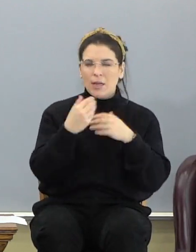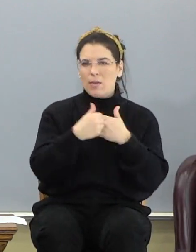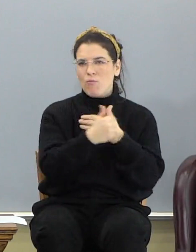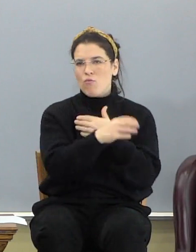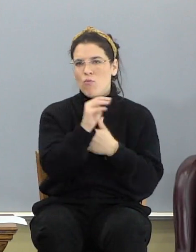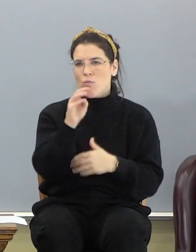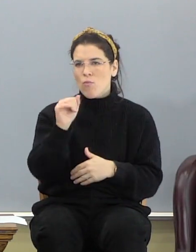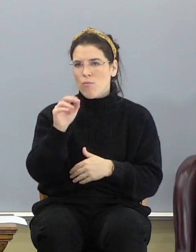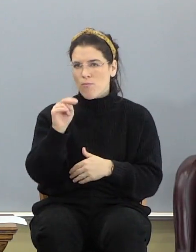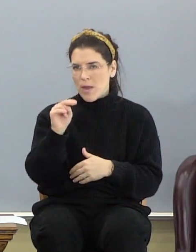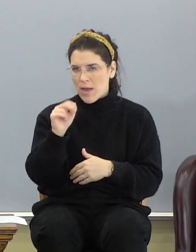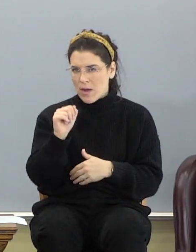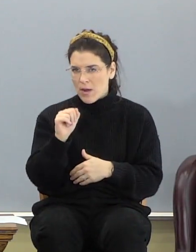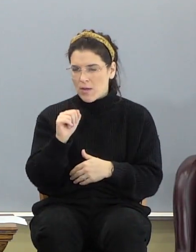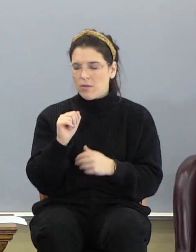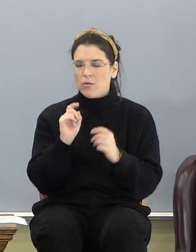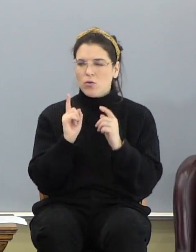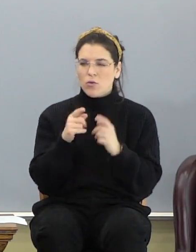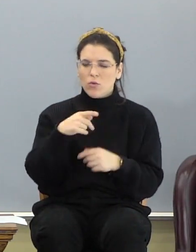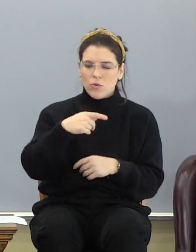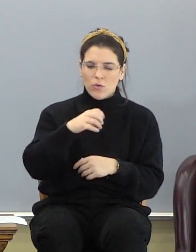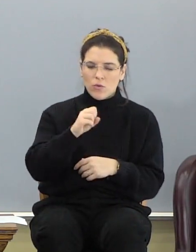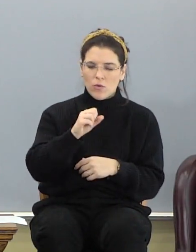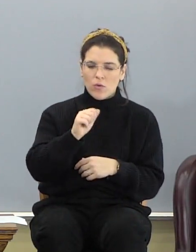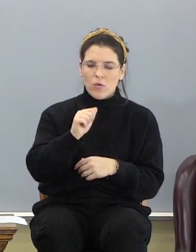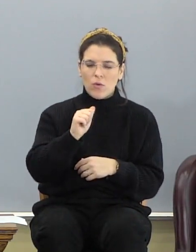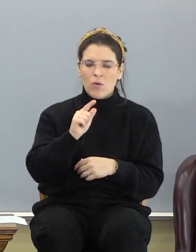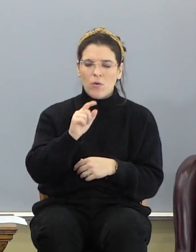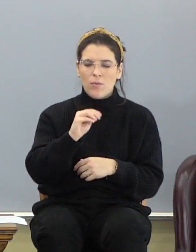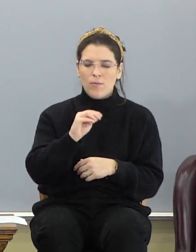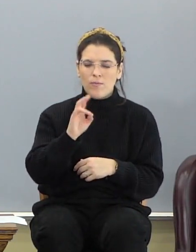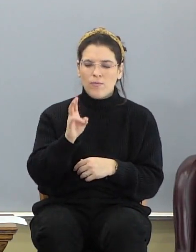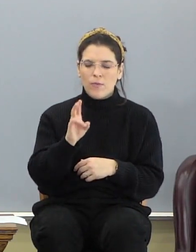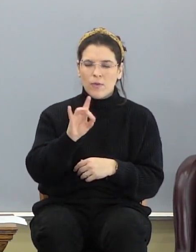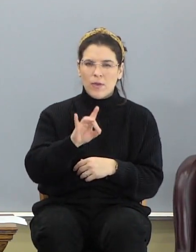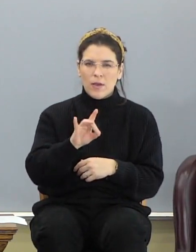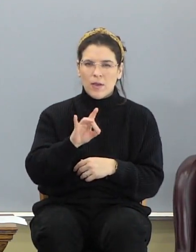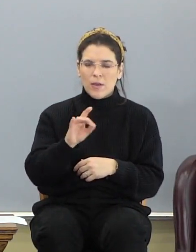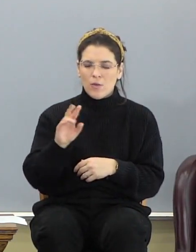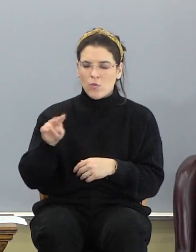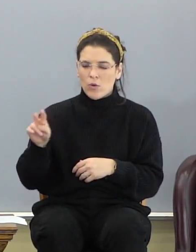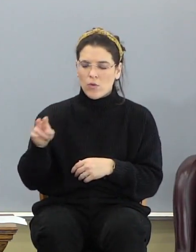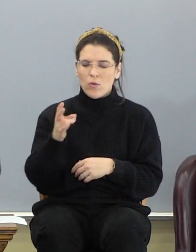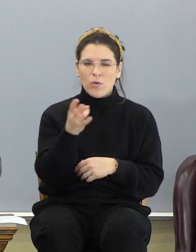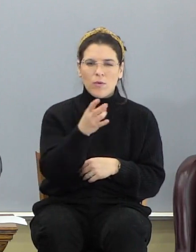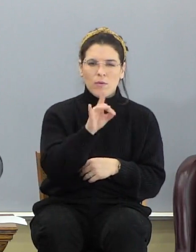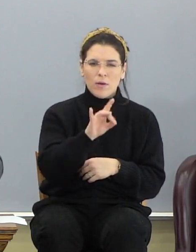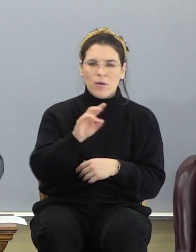Good for manna food. Look at Psalm 78. Now think about this. Verse number 22.